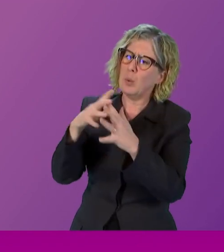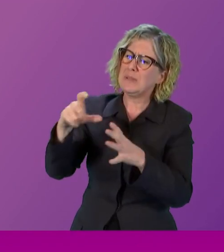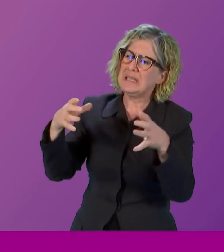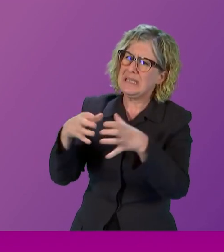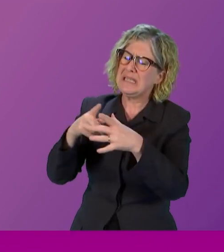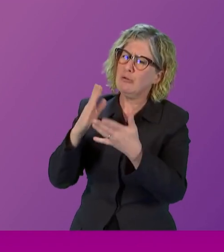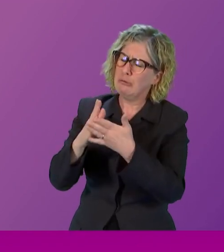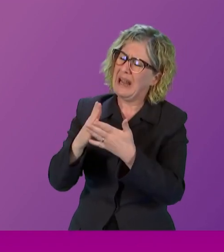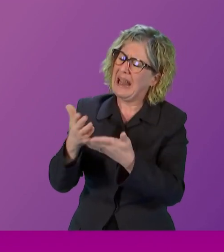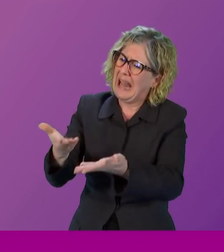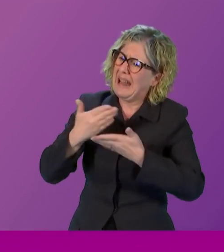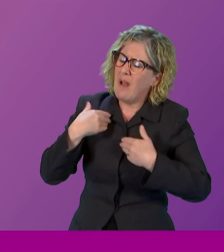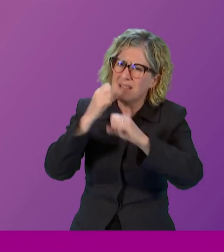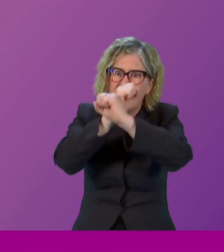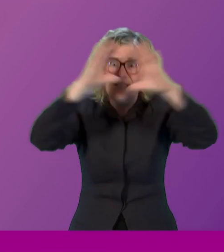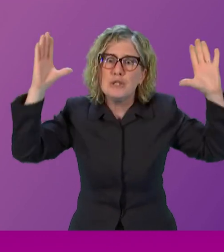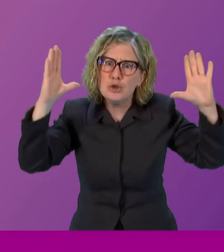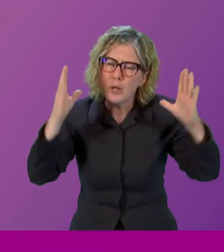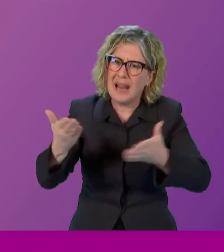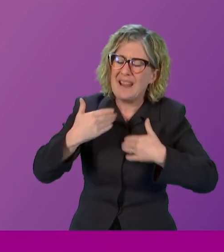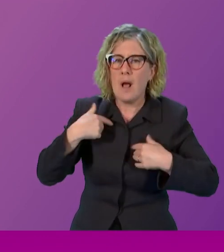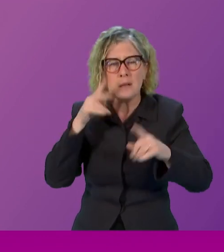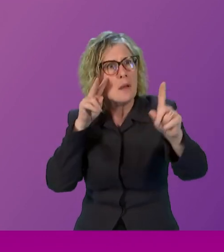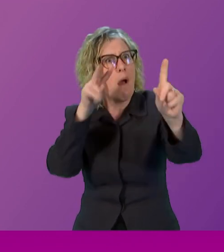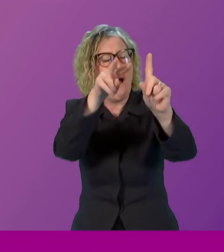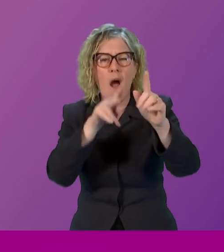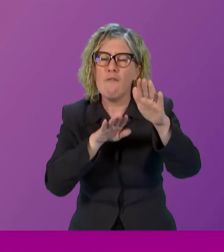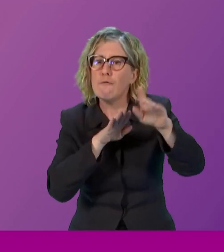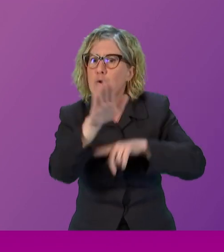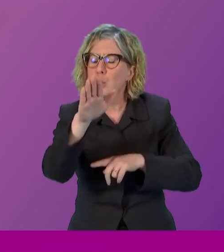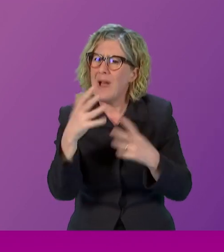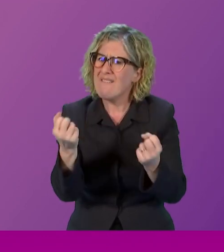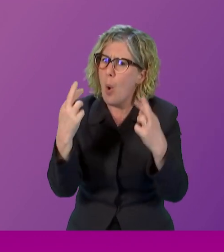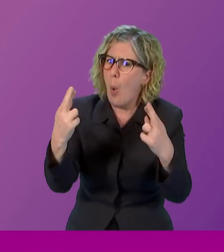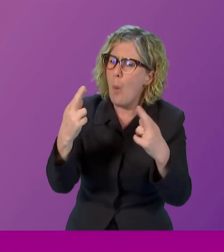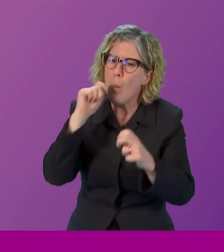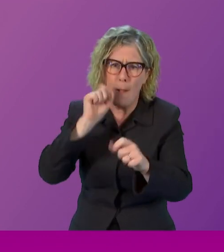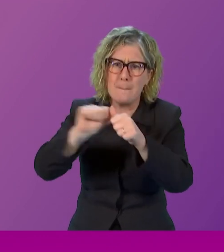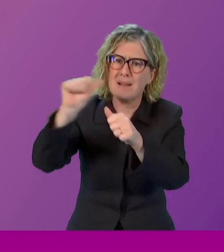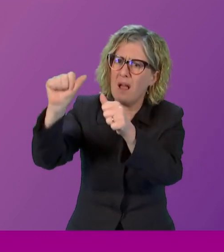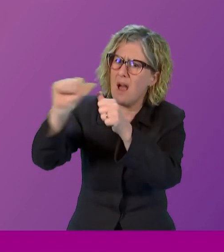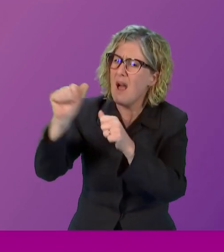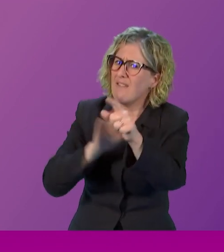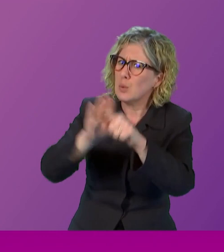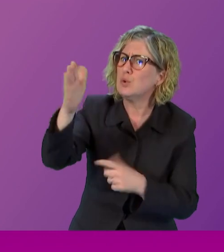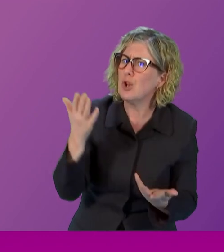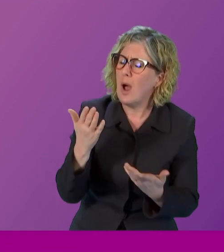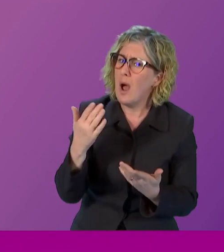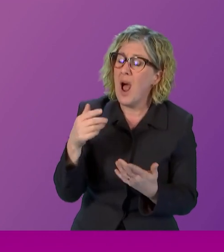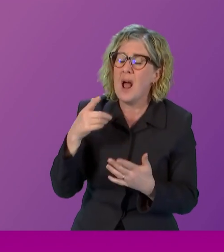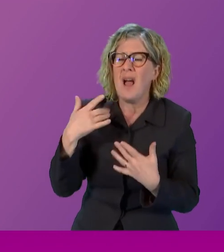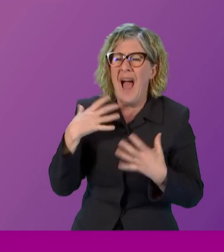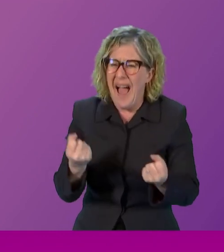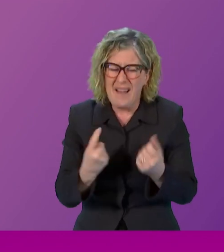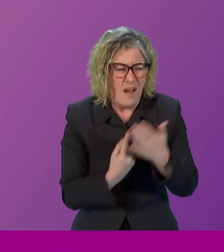constant source of hope, even, perhaps, especially in times of real challenge. And I always reflect, and forgive me